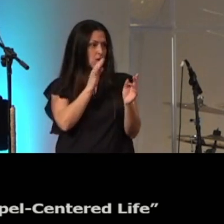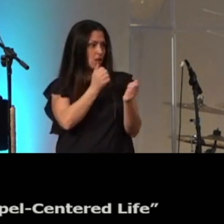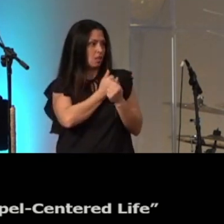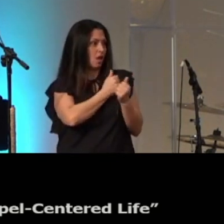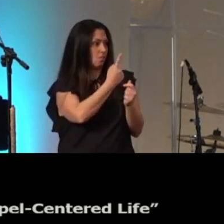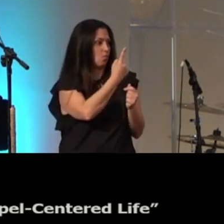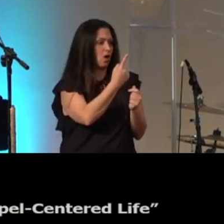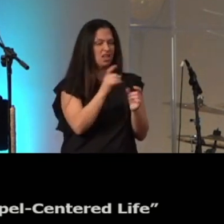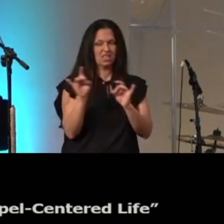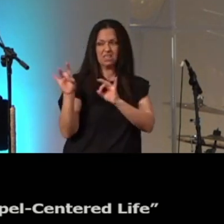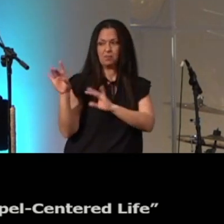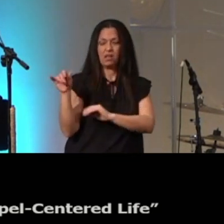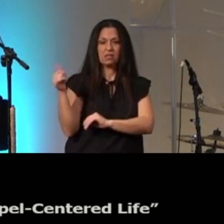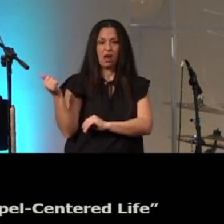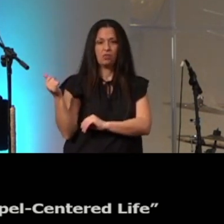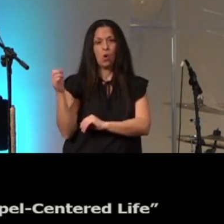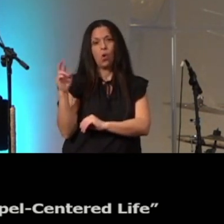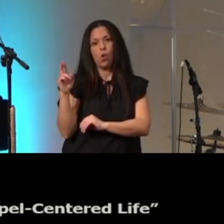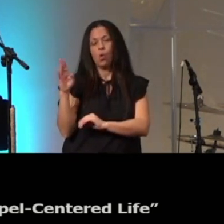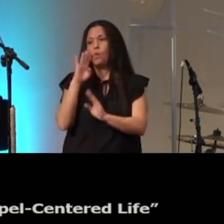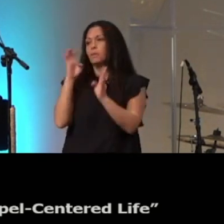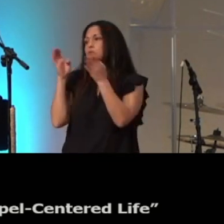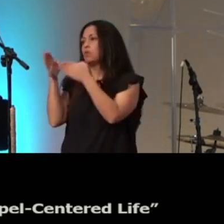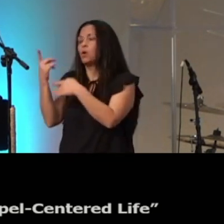other you cannot serve both God and money